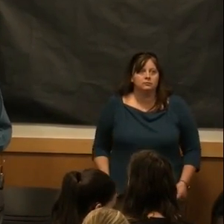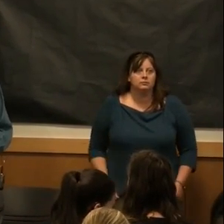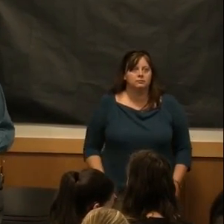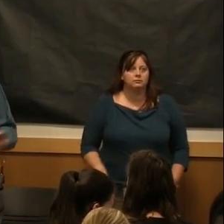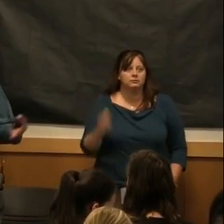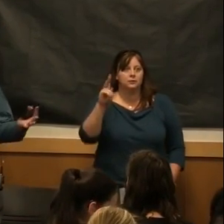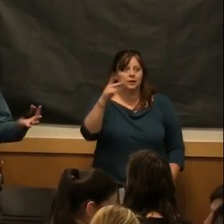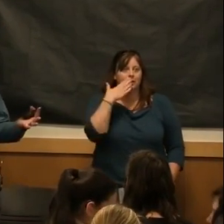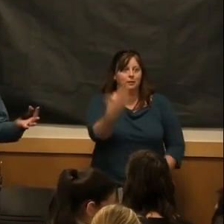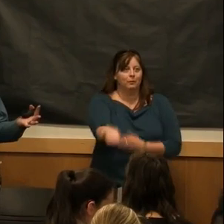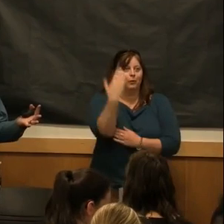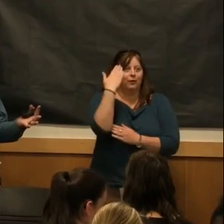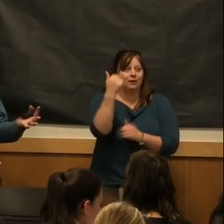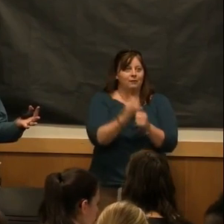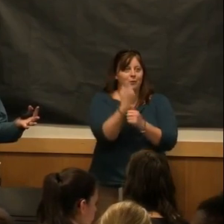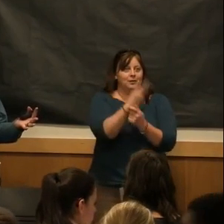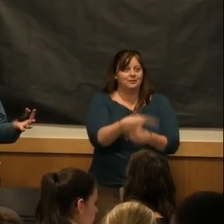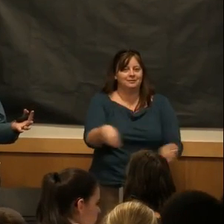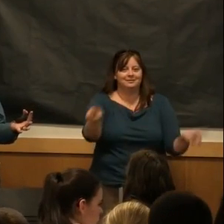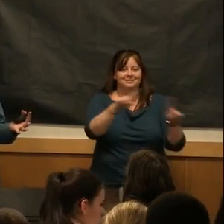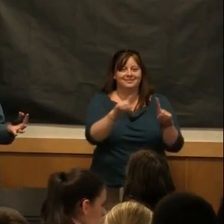Okay, good morning, everybody.